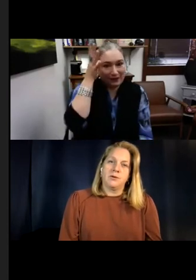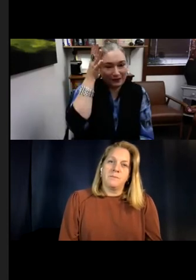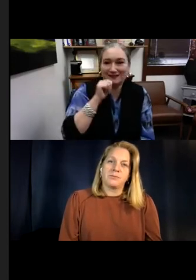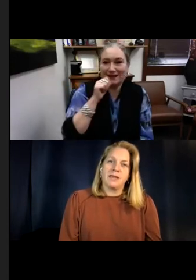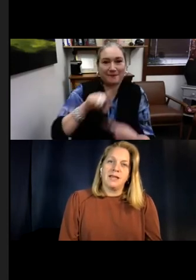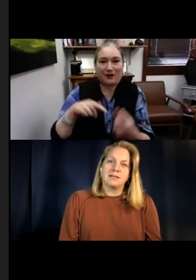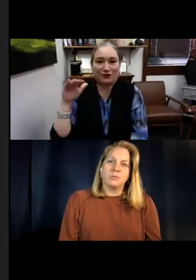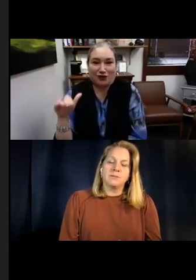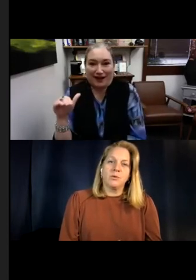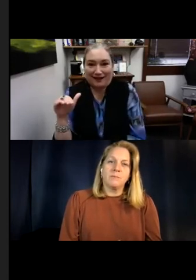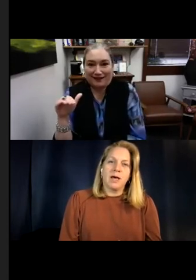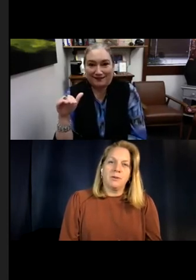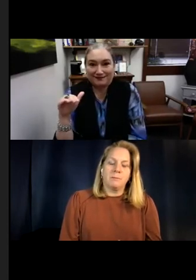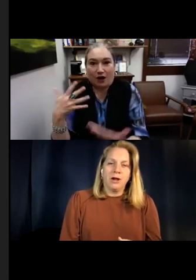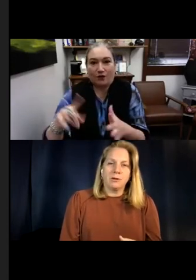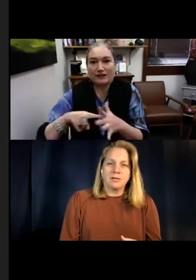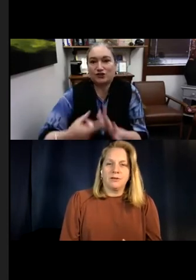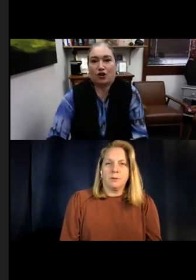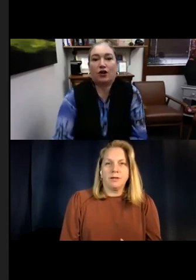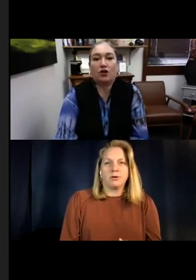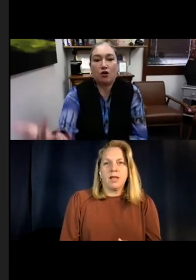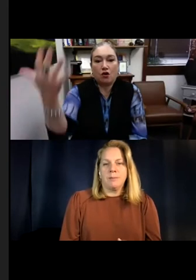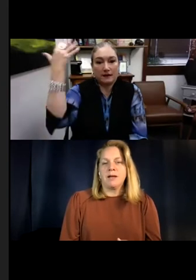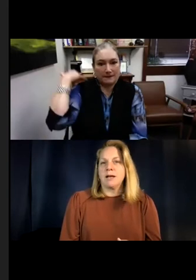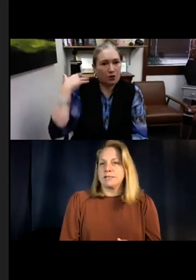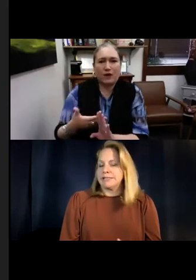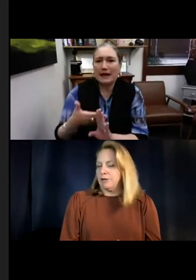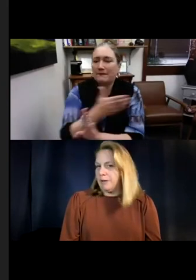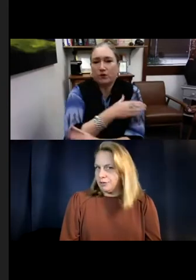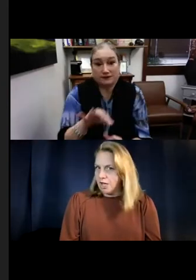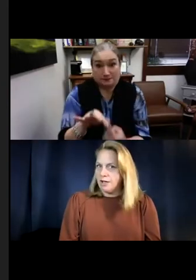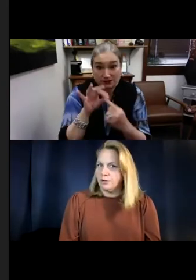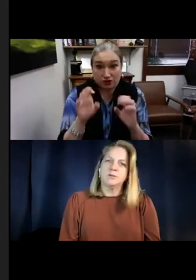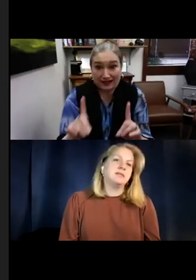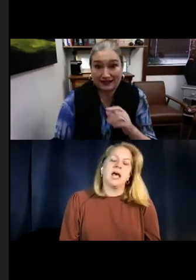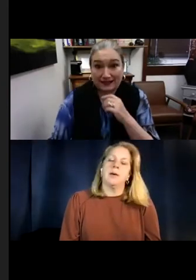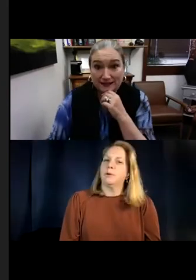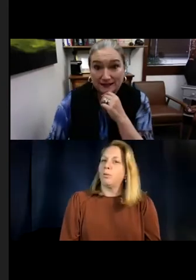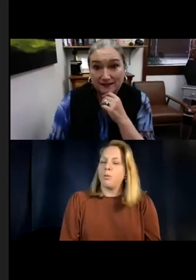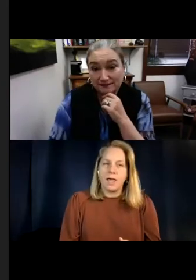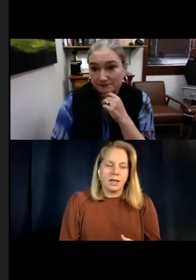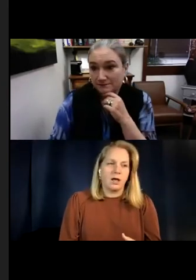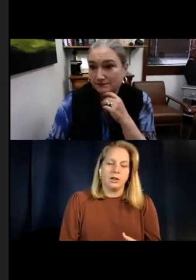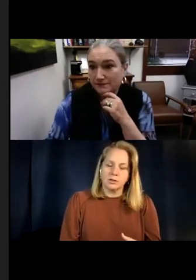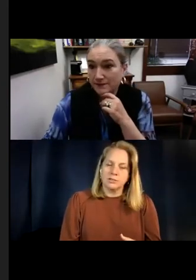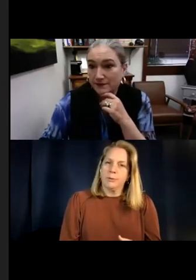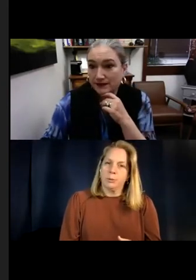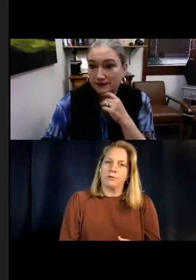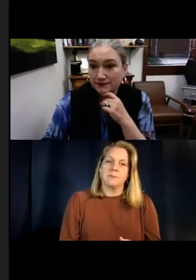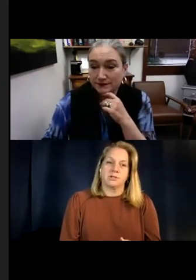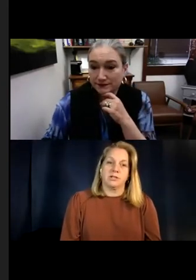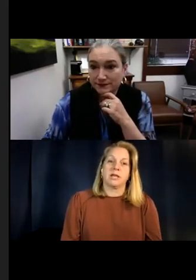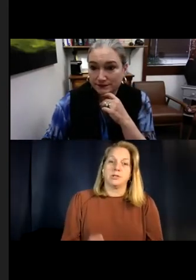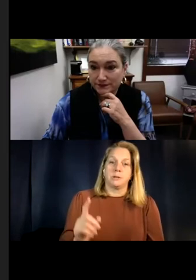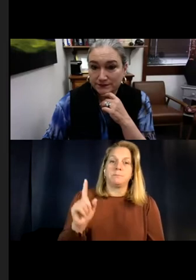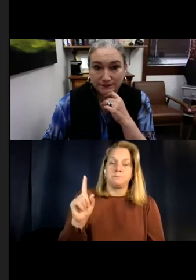So it was more about the parents and the political climate, not necessarily about the child. And so this happened way a long time ago